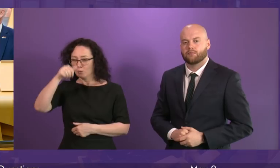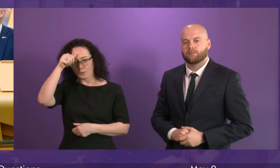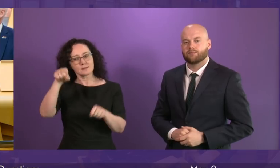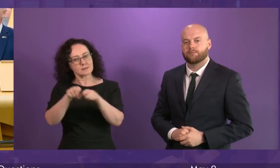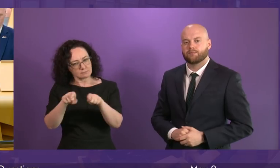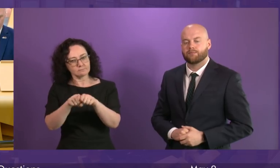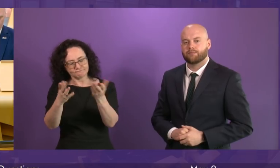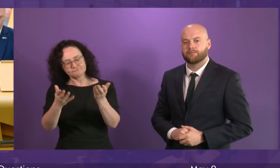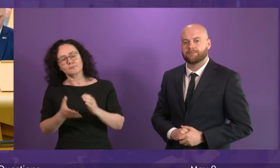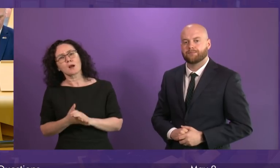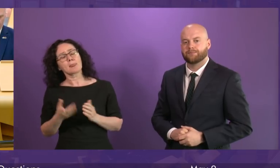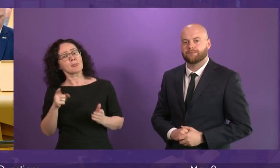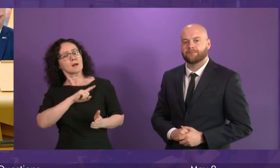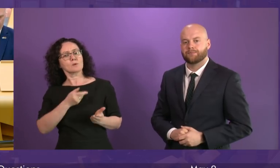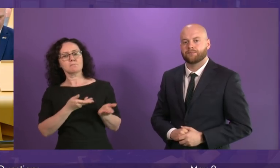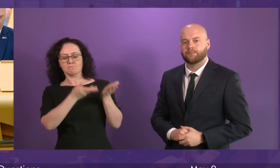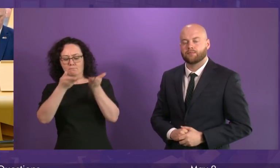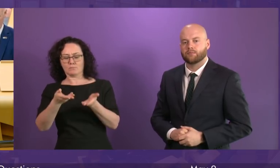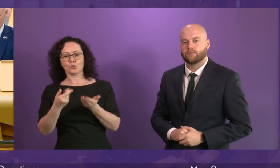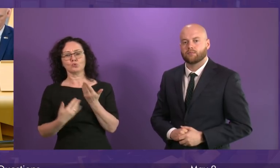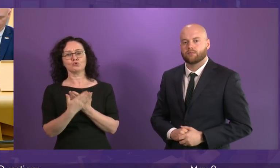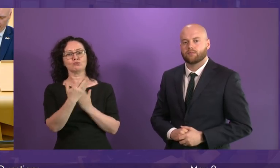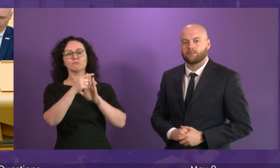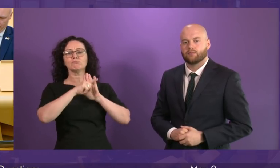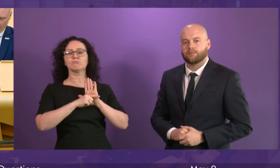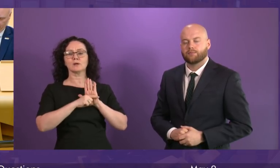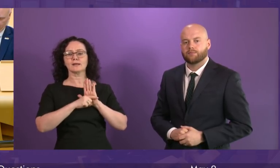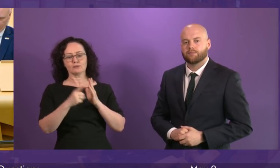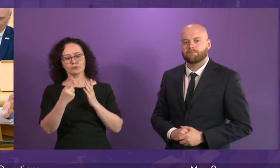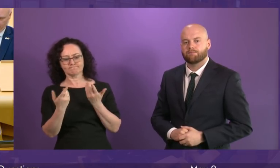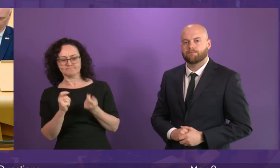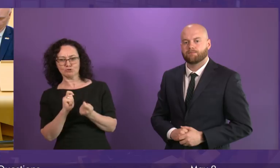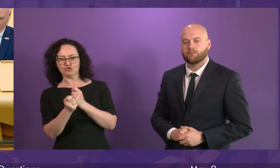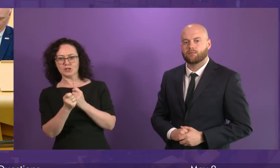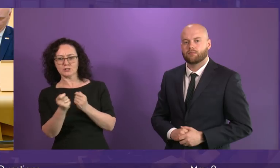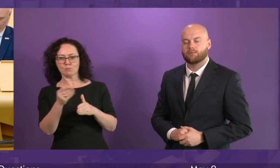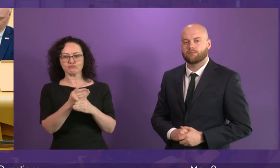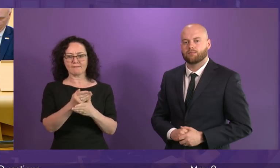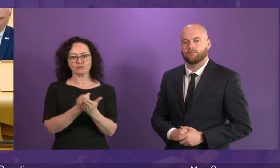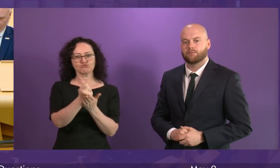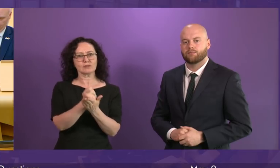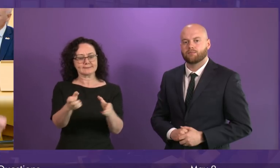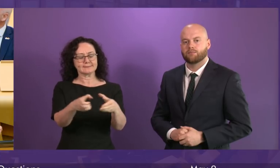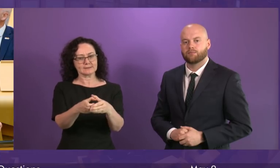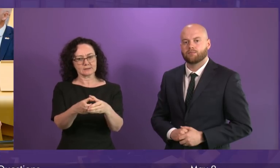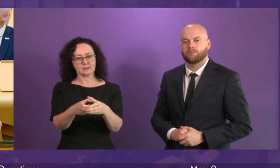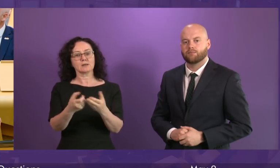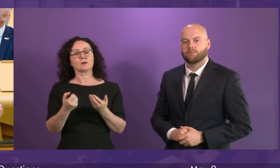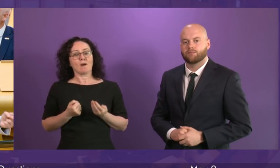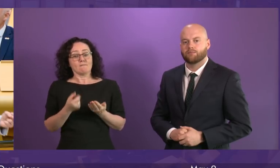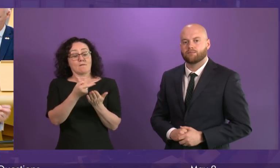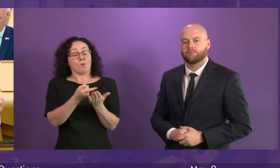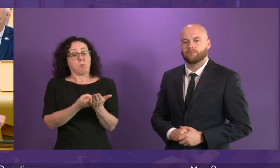have introduced legislation to reform the private rented sector. For example, the policy that has just been announced for consultation